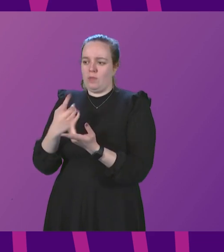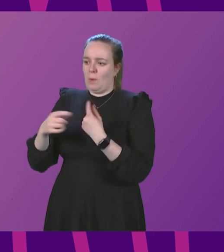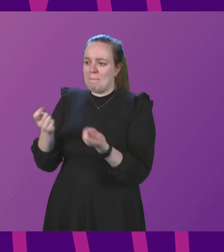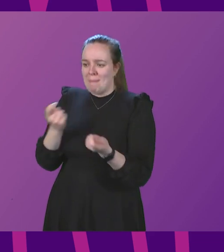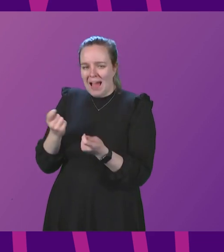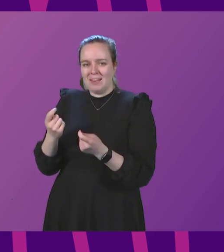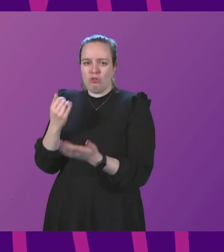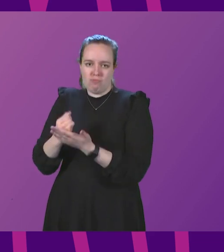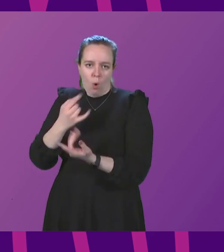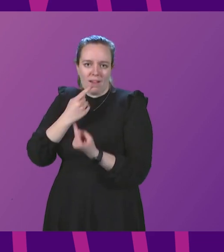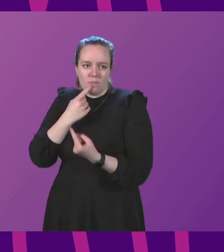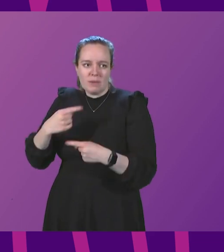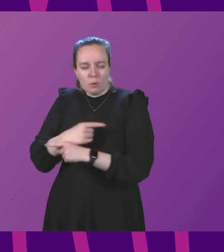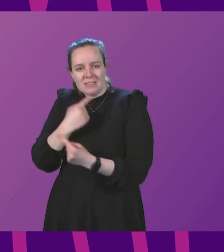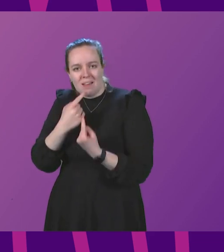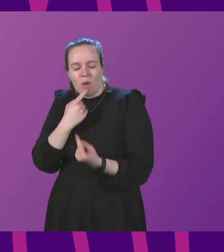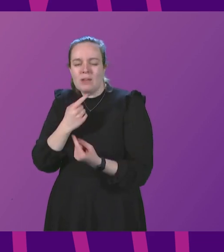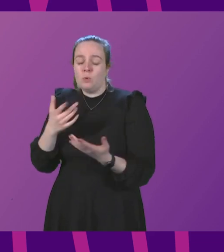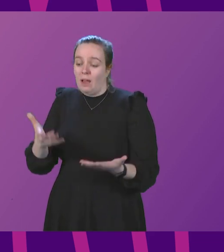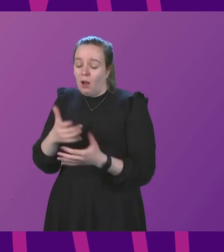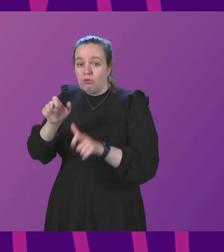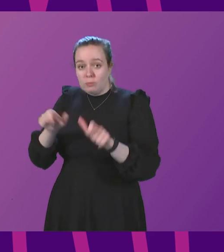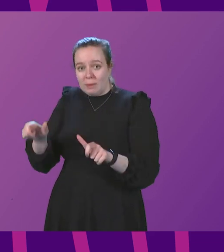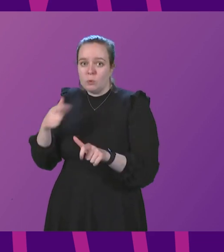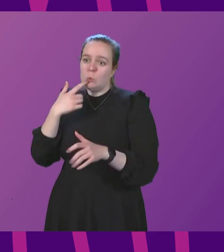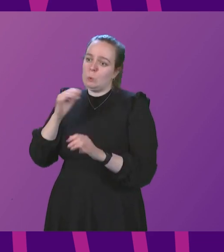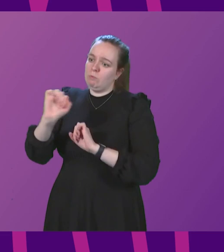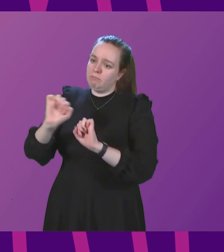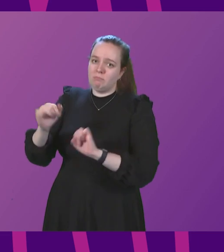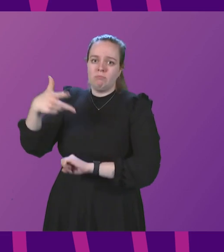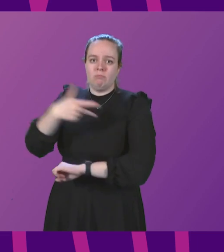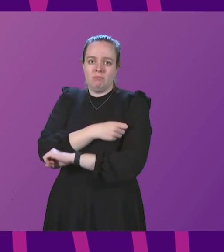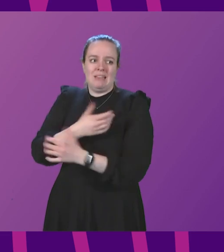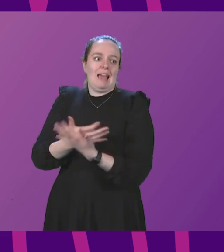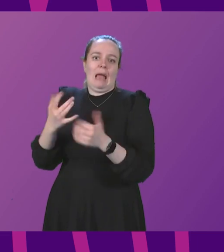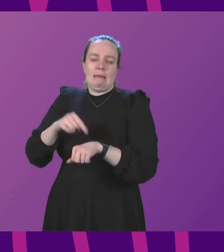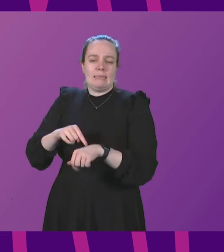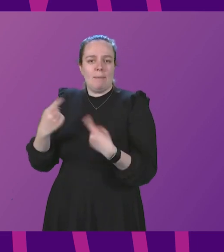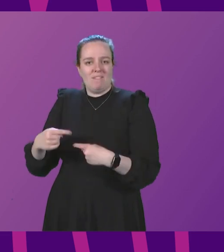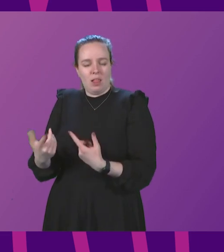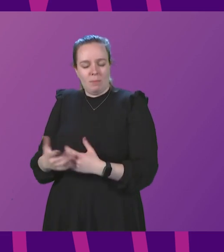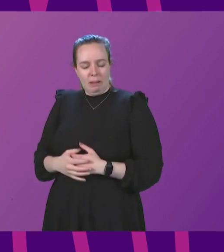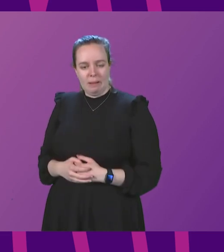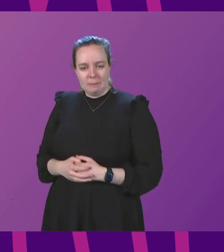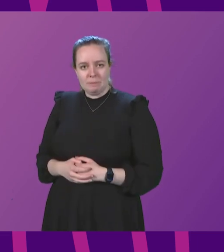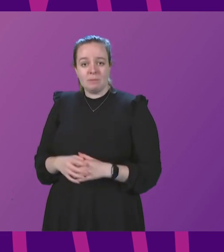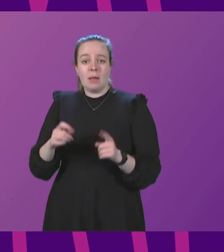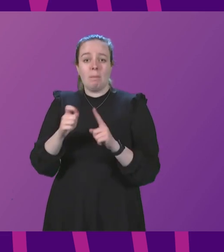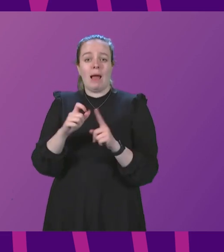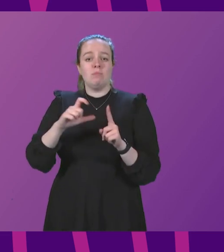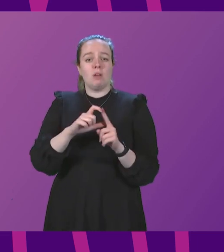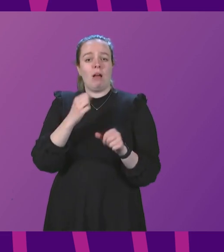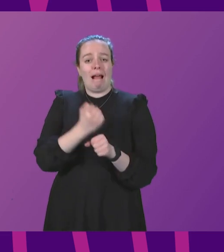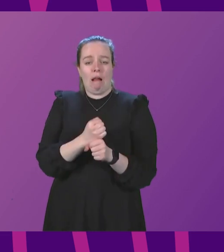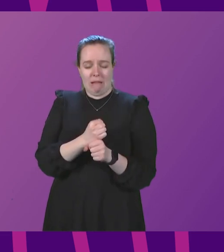and disinformation and that we encourage people to take up the opportunity of vaccination whenever it is available to them Pam Duncan-Glancy